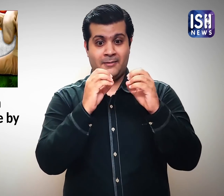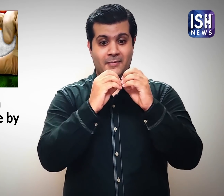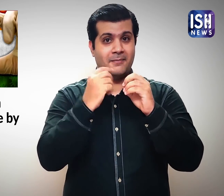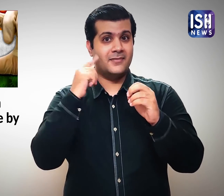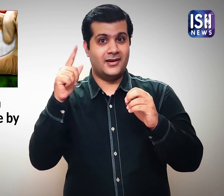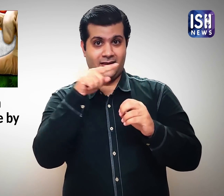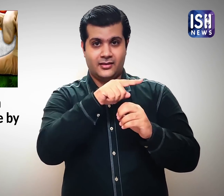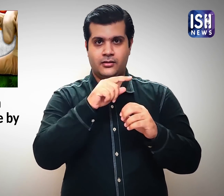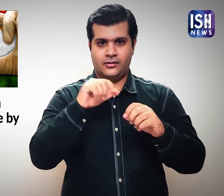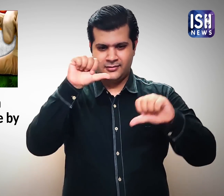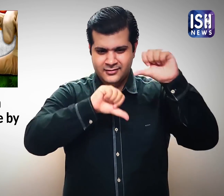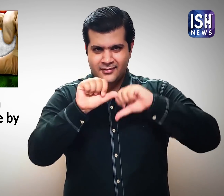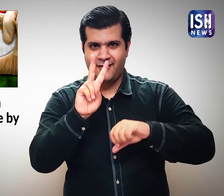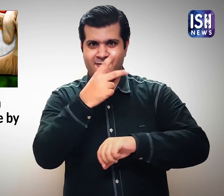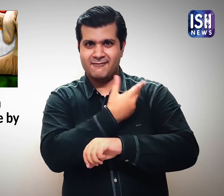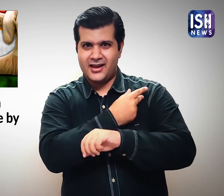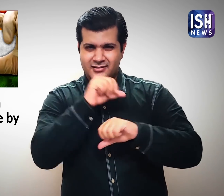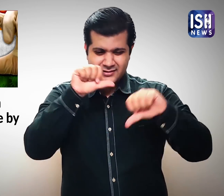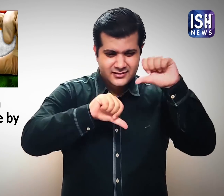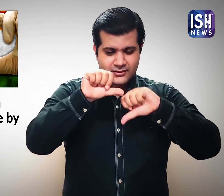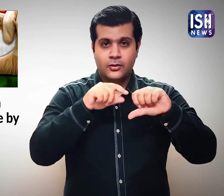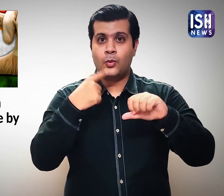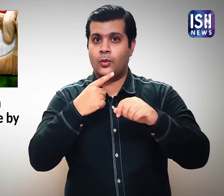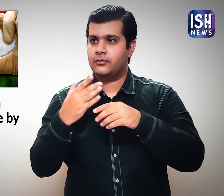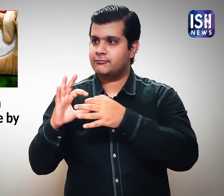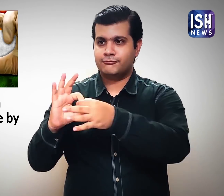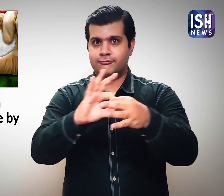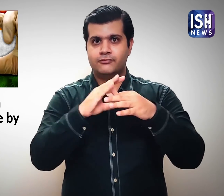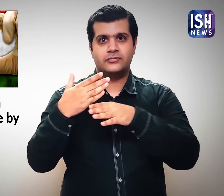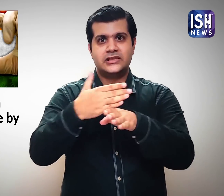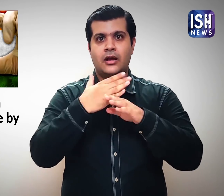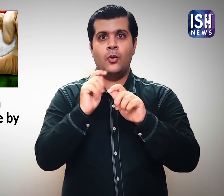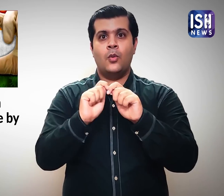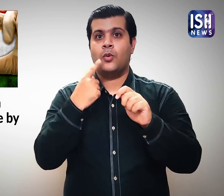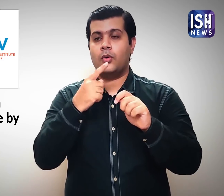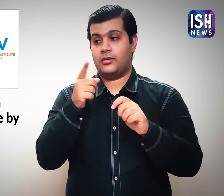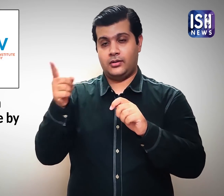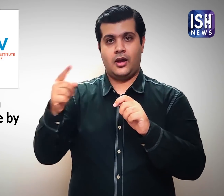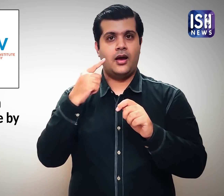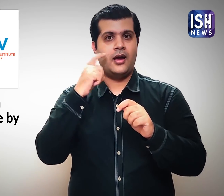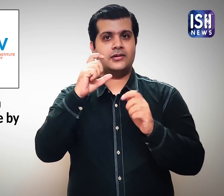BBIL is working in collaboration with ICMR and NIV.